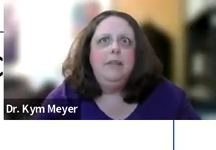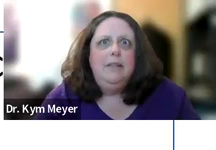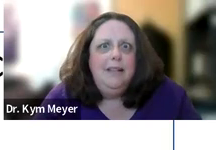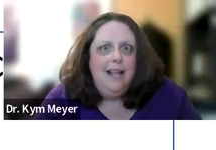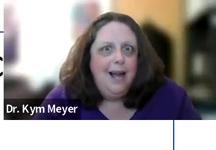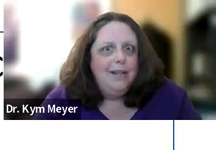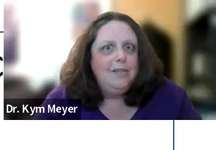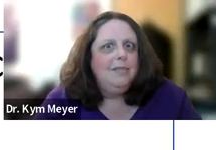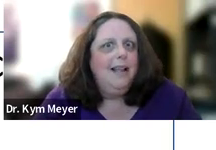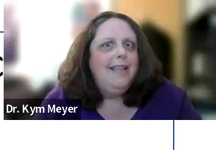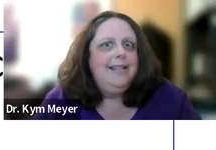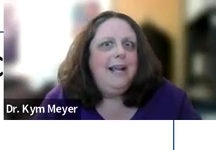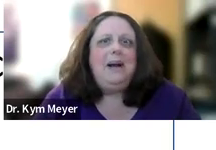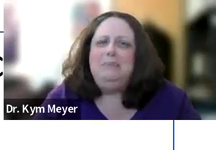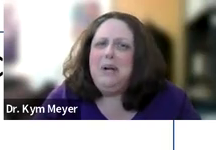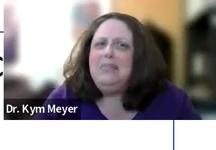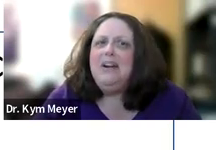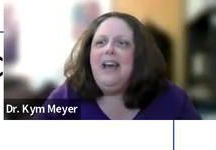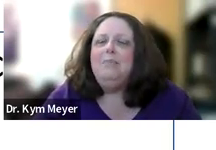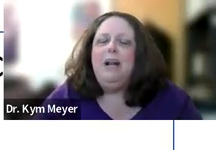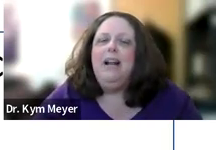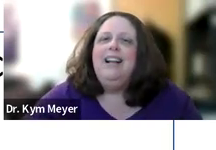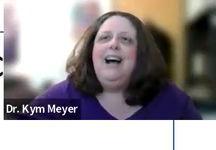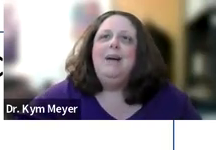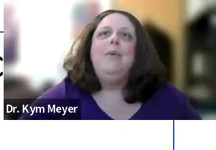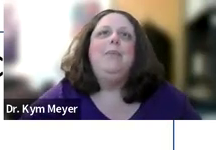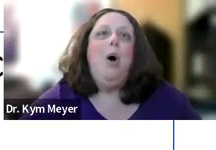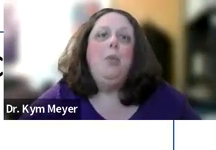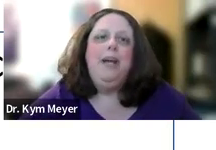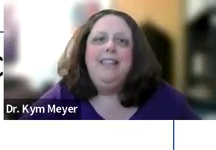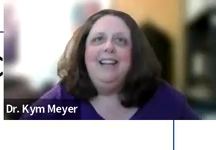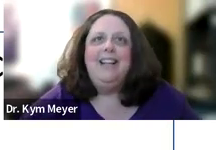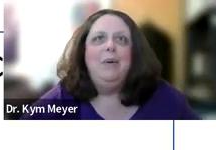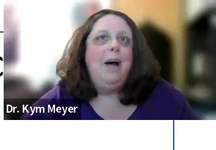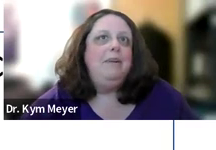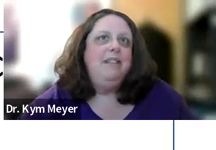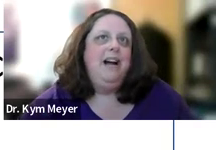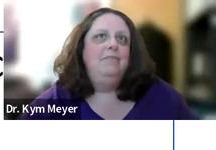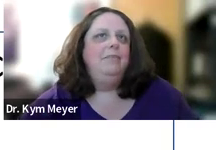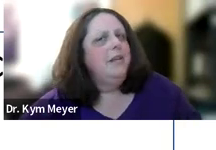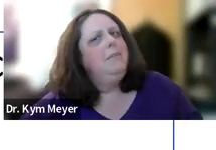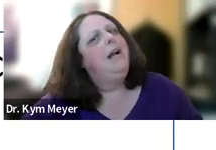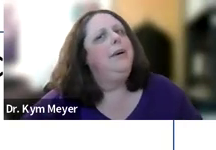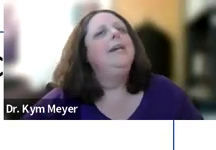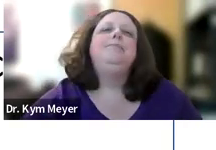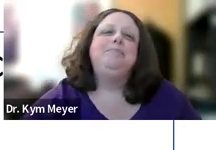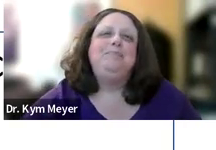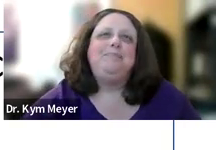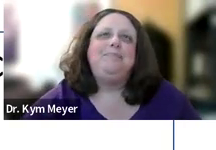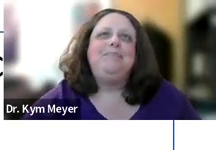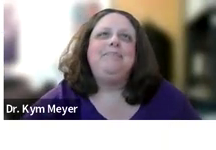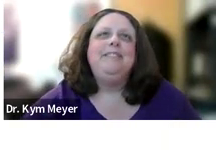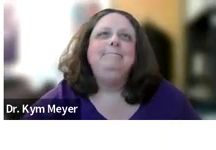Um, now let's collect that data. We're not there yet, but, um, I'm hoping that that will happen, um, within my career.